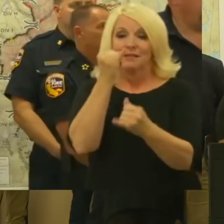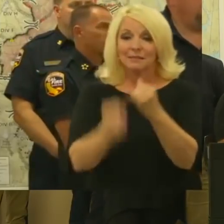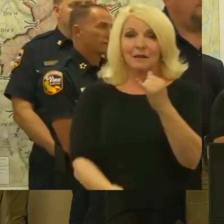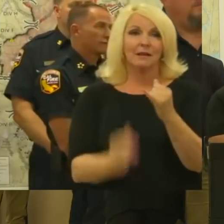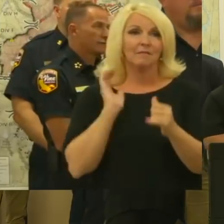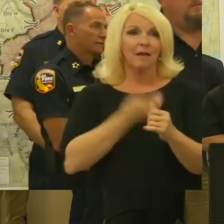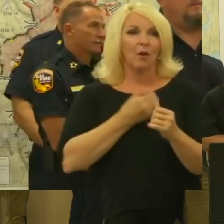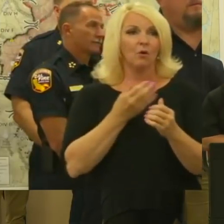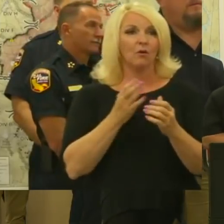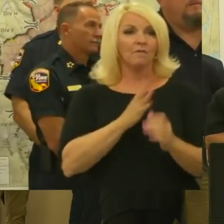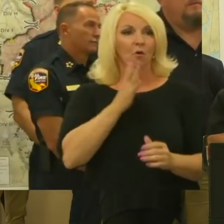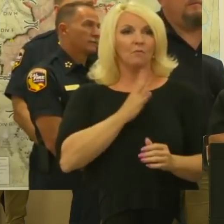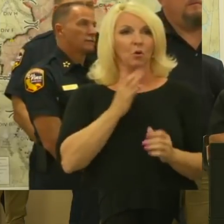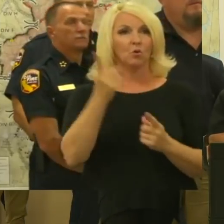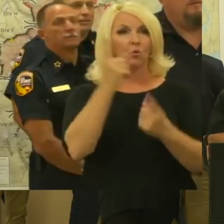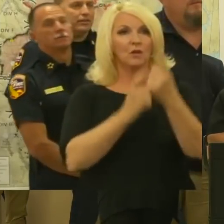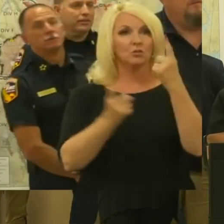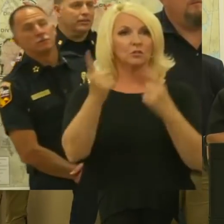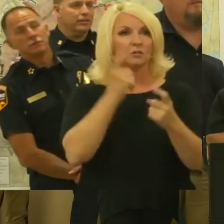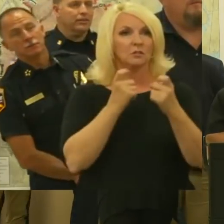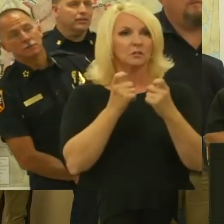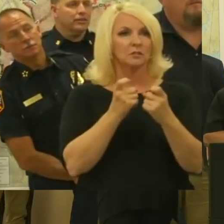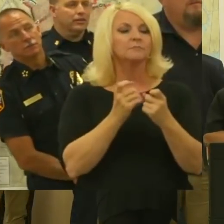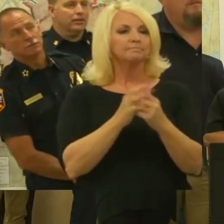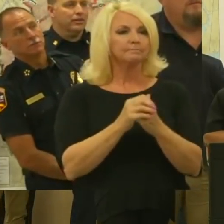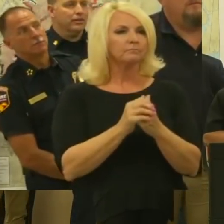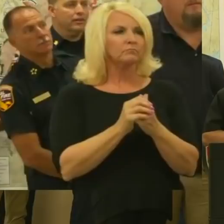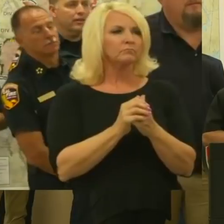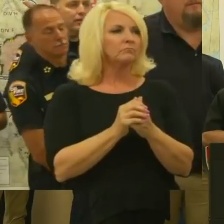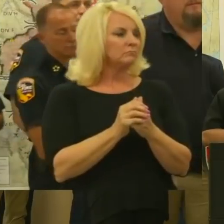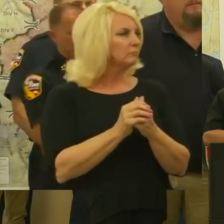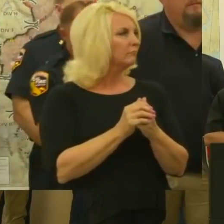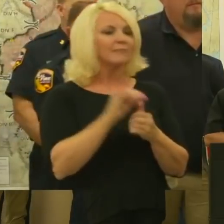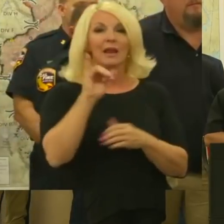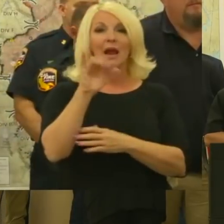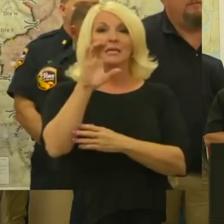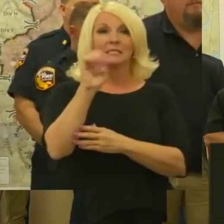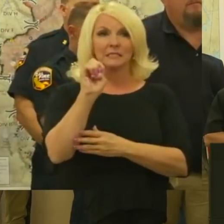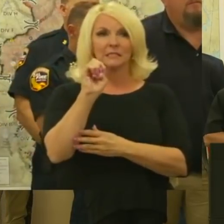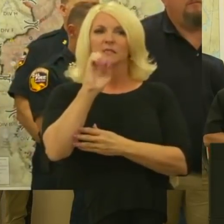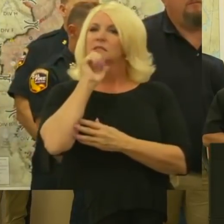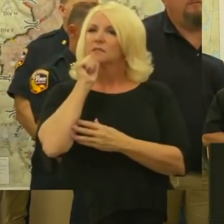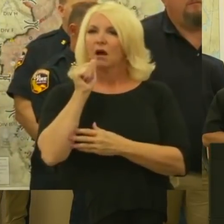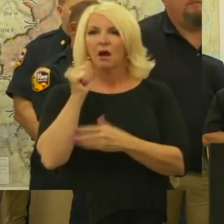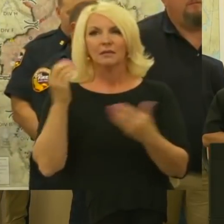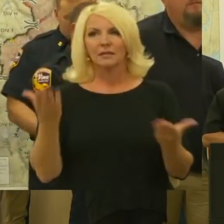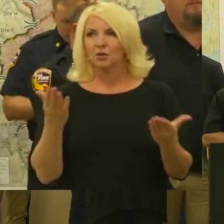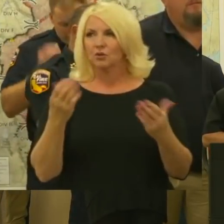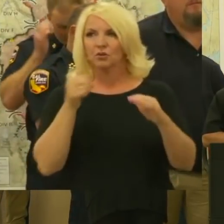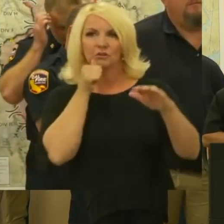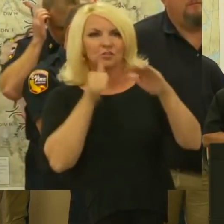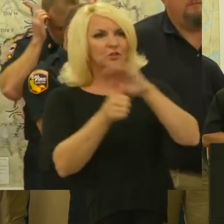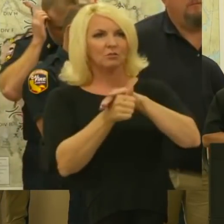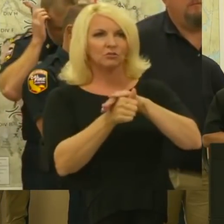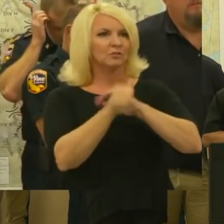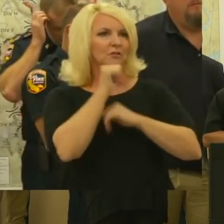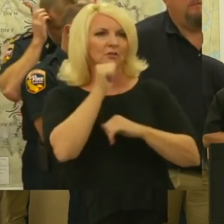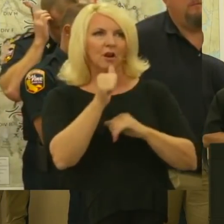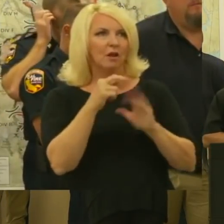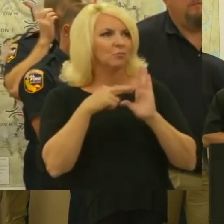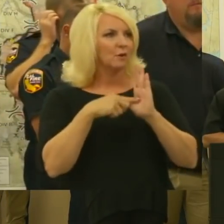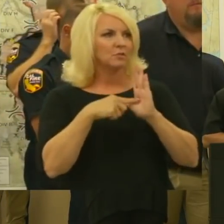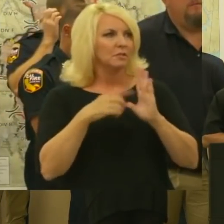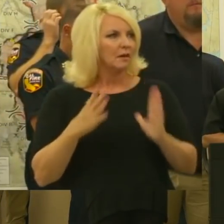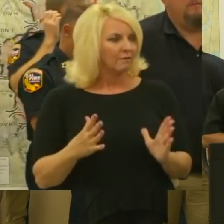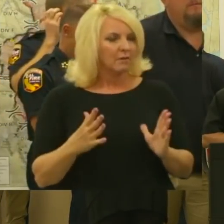Yeah, think we're good. Yeah, I don't think there's there's no ice is not in this in the shelters. And we